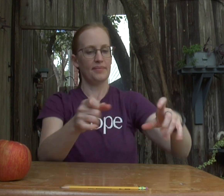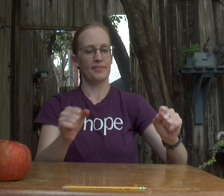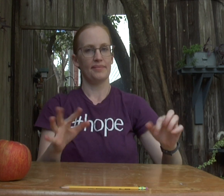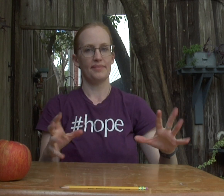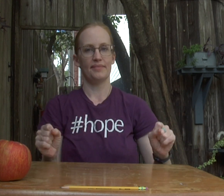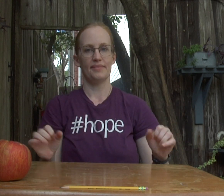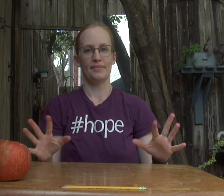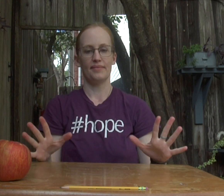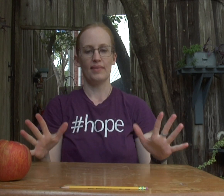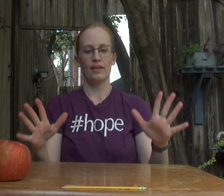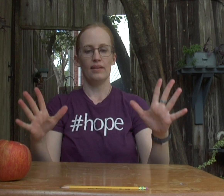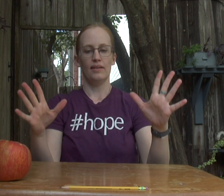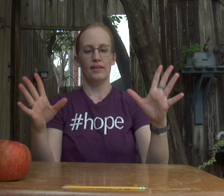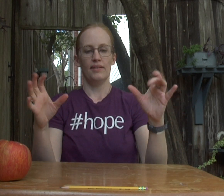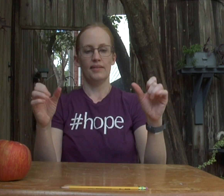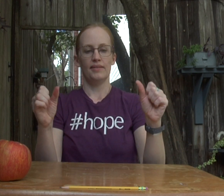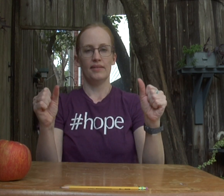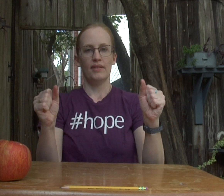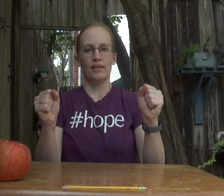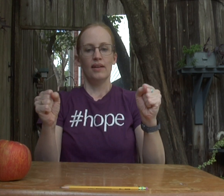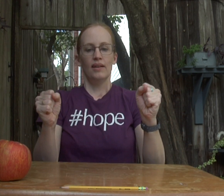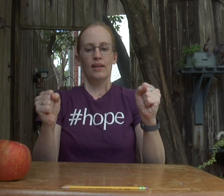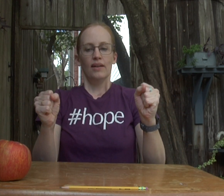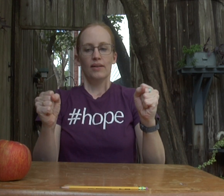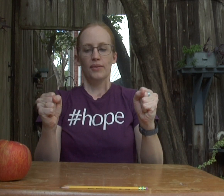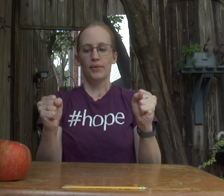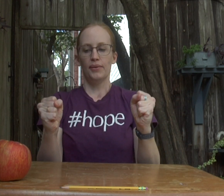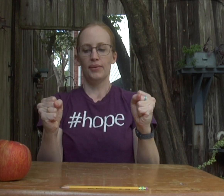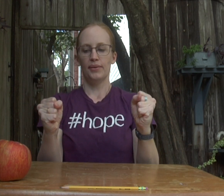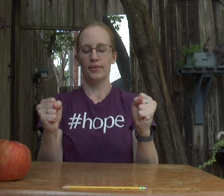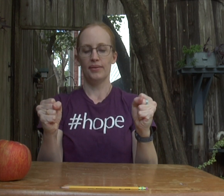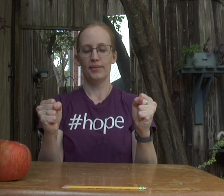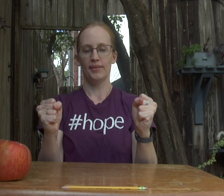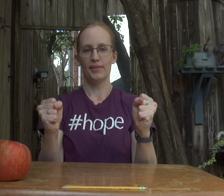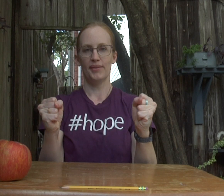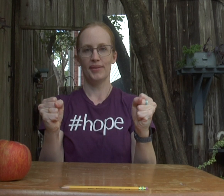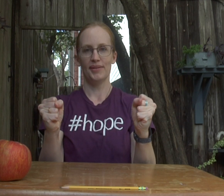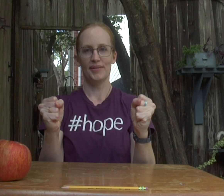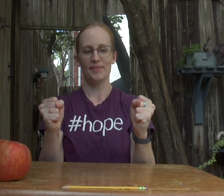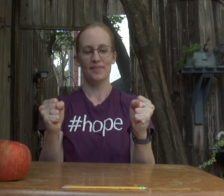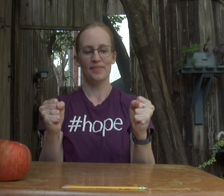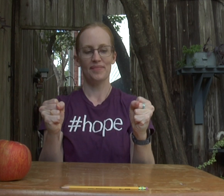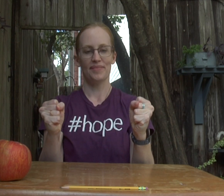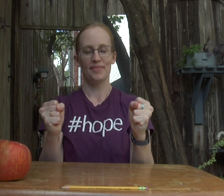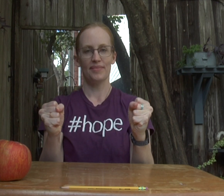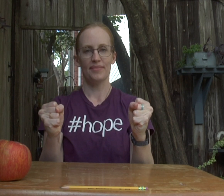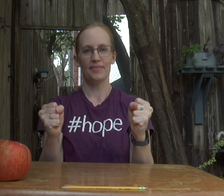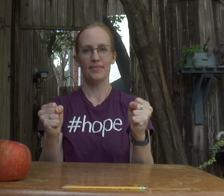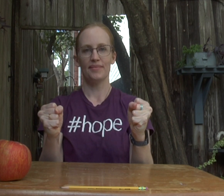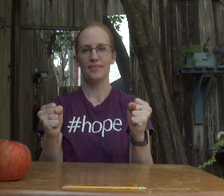And shake it out. But squeeze your hands as tight as you can squeeze Squeeze, squeeze, squeeze, squeeze.